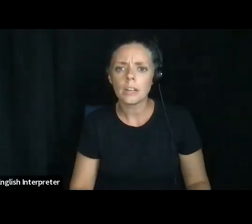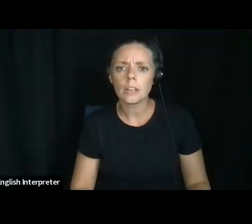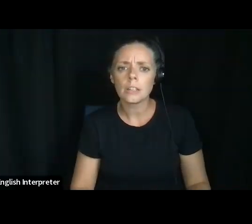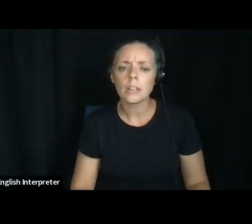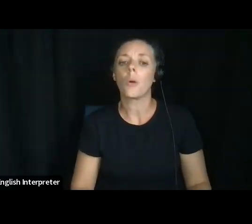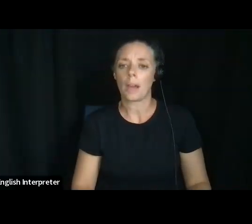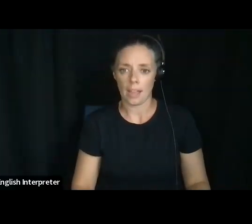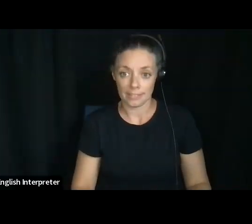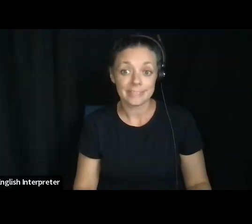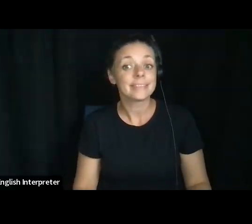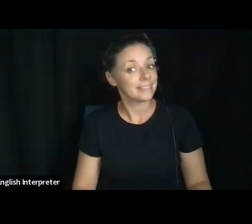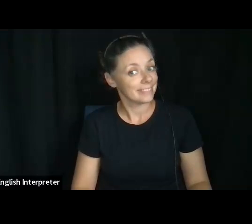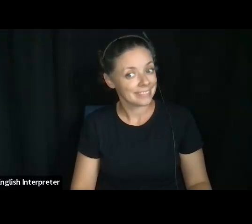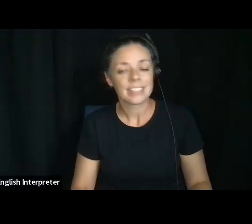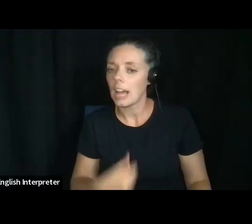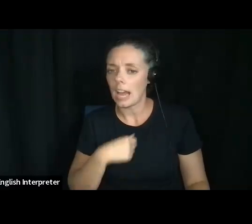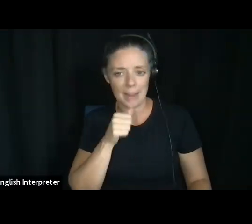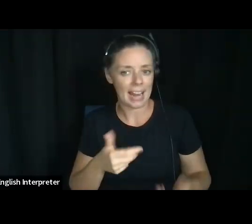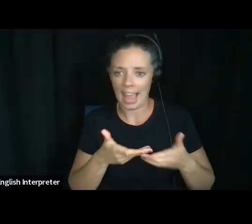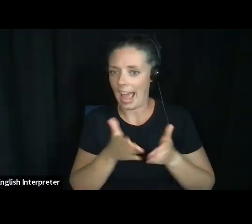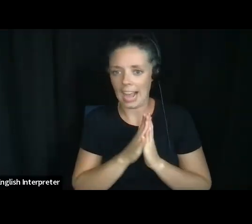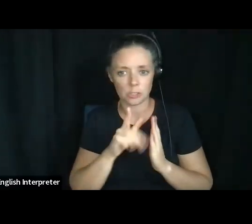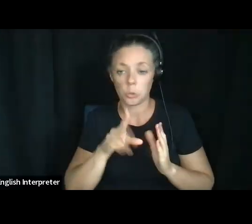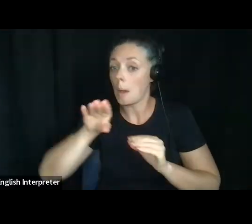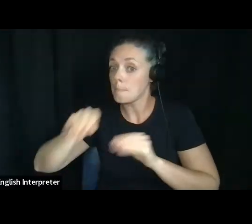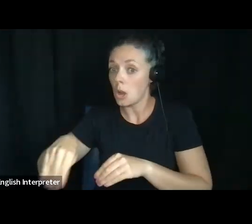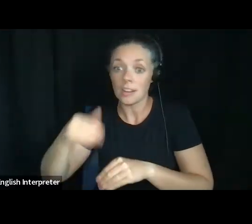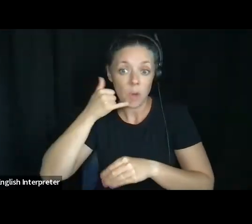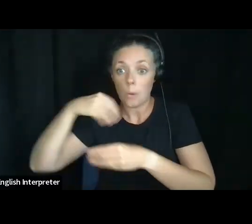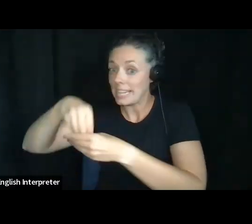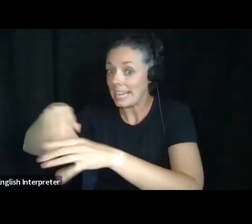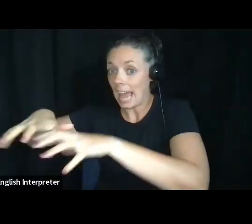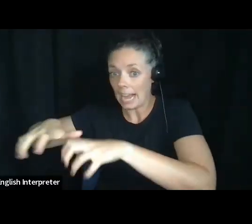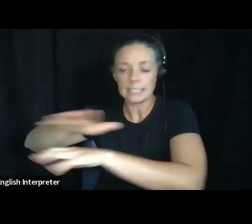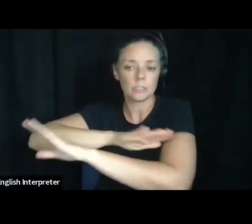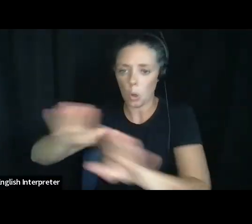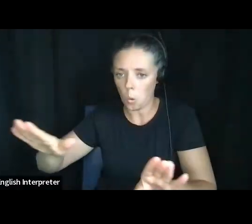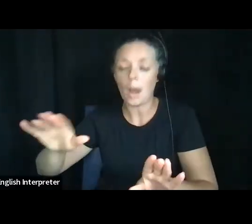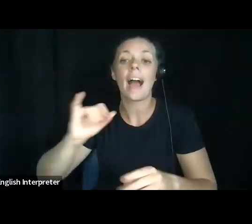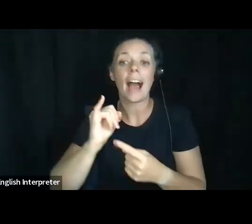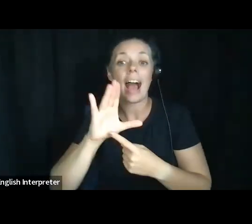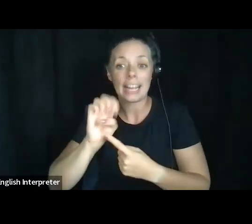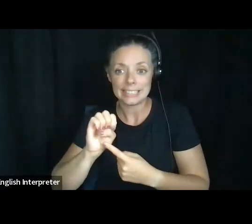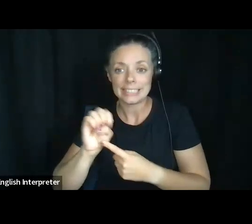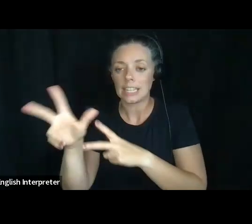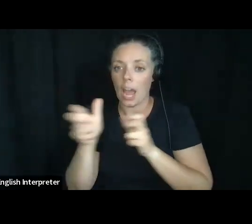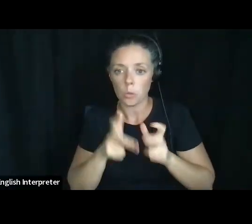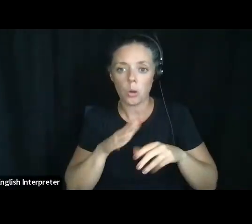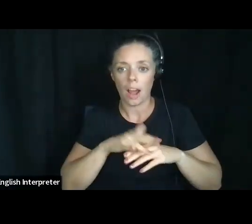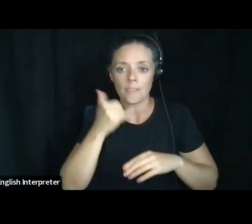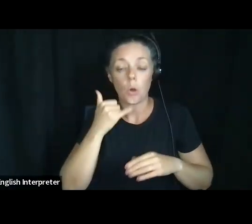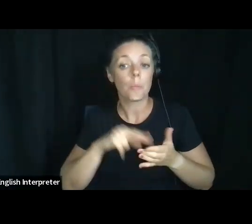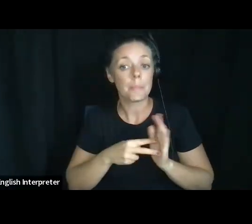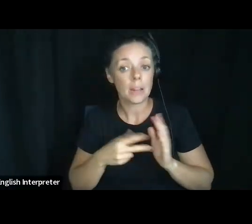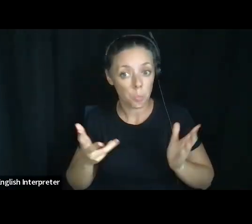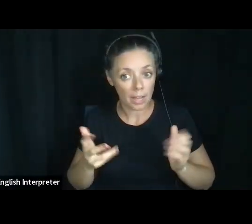Okay. I'm not asking you to put your phone in ice. I'm asking you to put ice in your phone. It's very different, very different. Ice in your phone